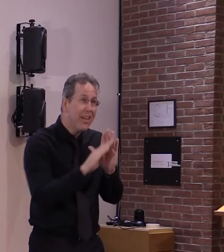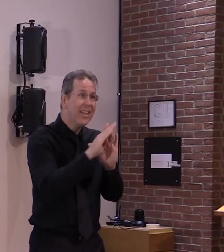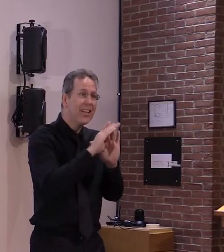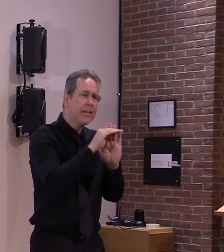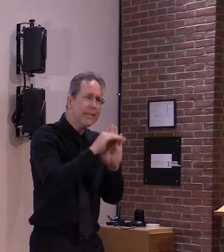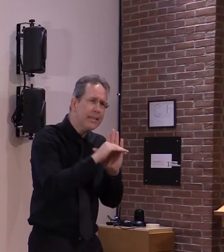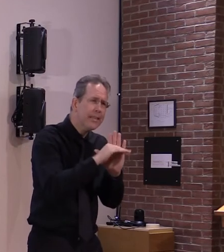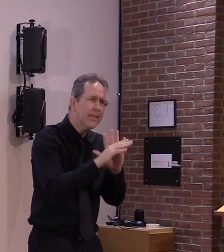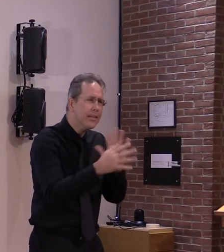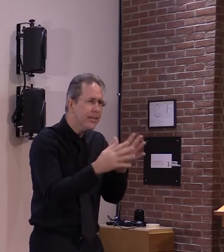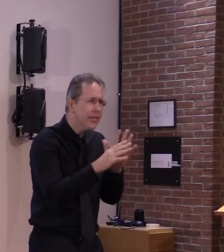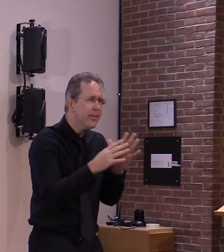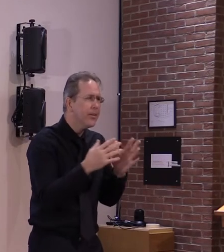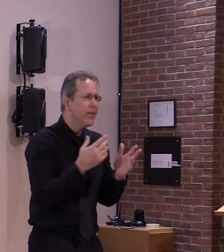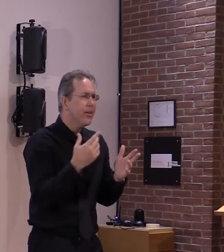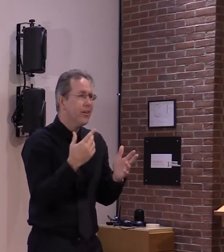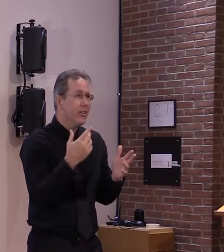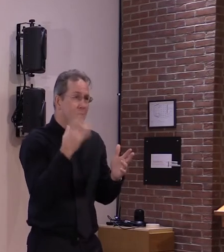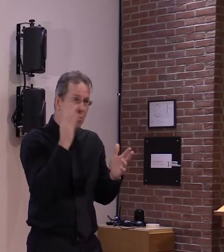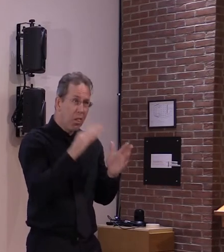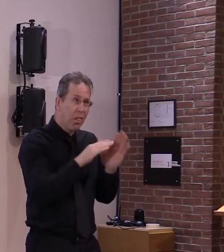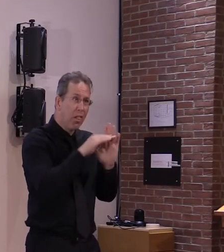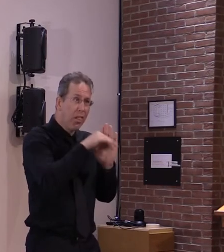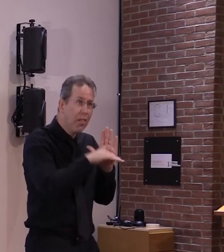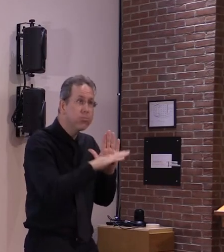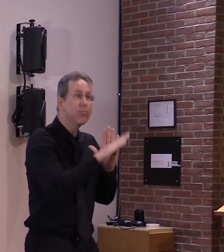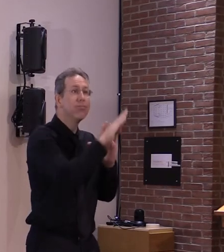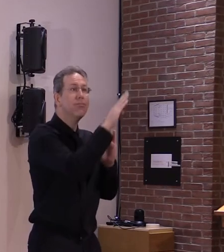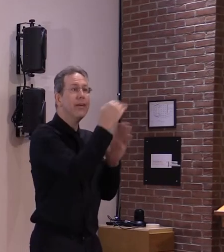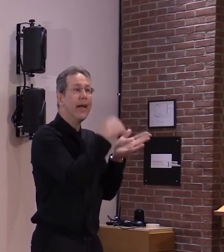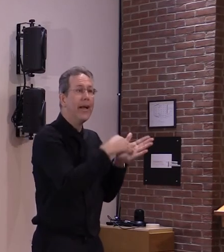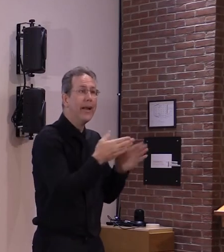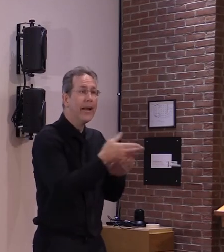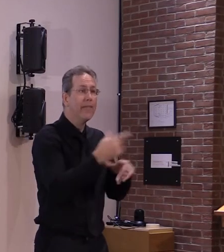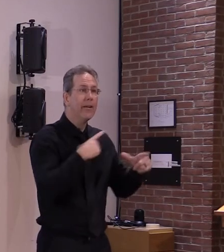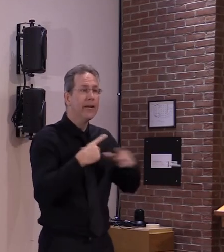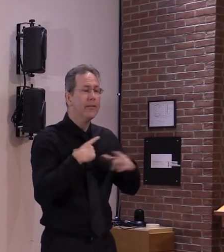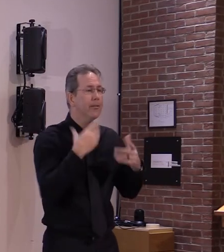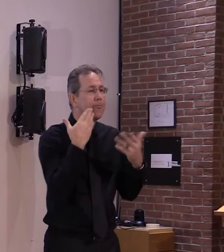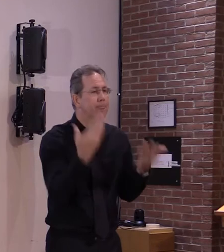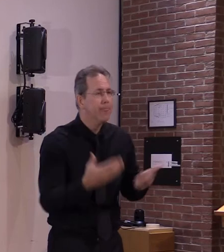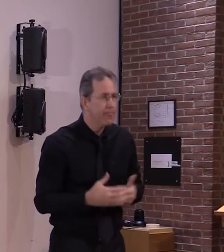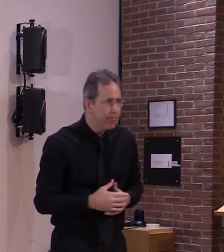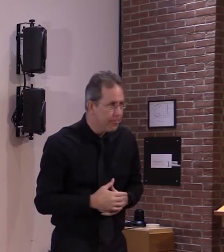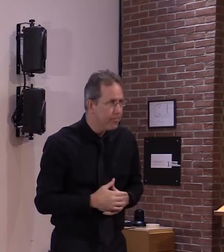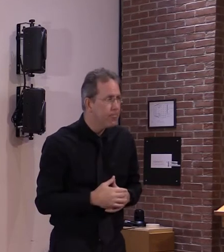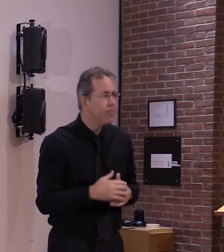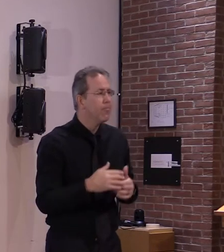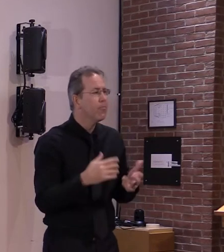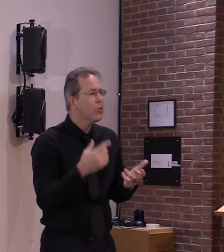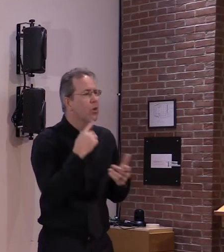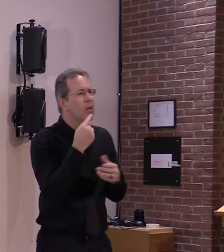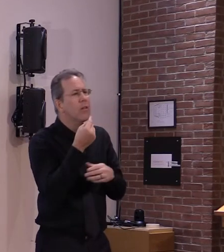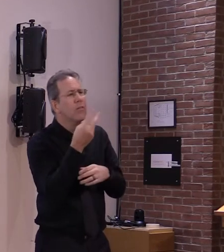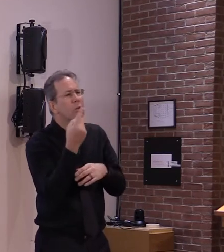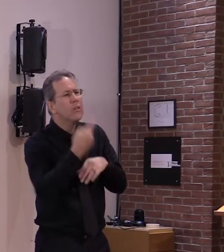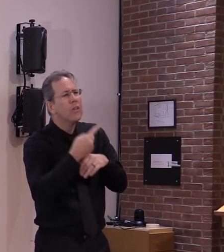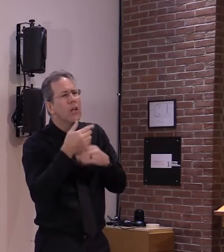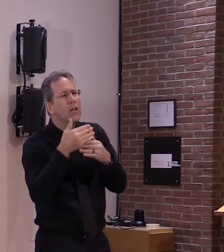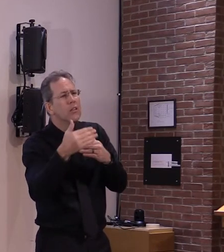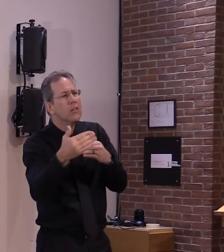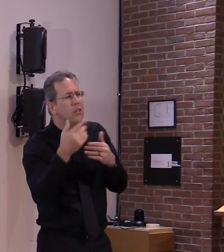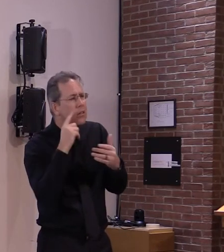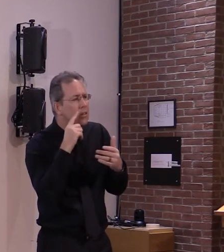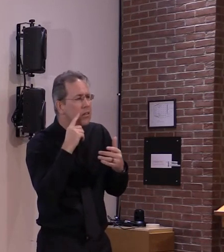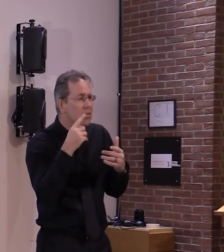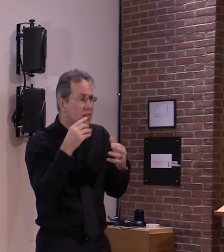and then we're going to have to again uh we'll we'll look at the data we'll figure out what